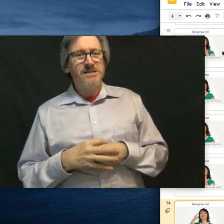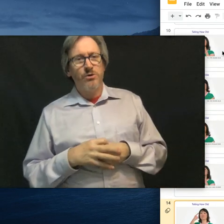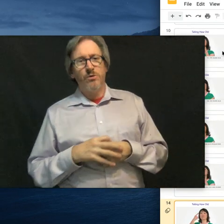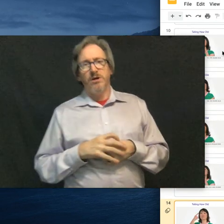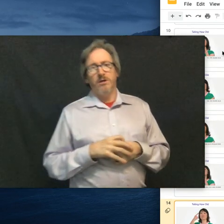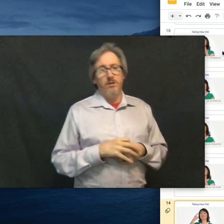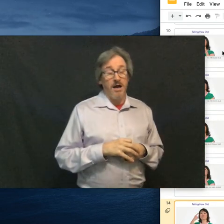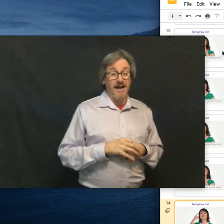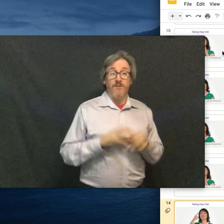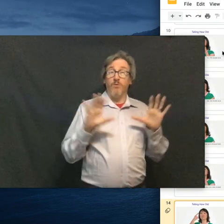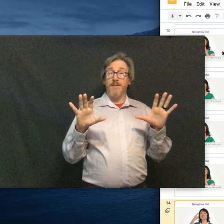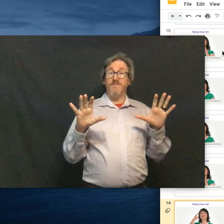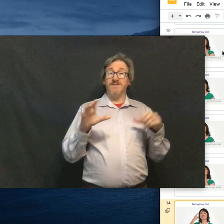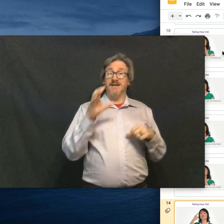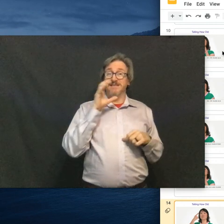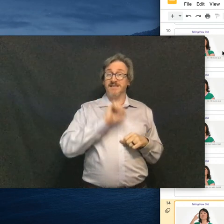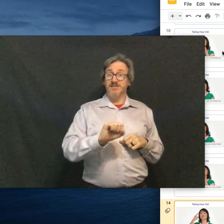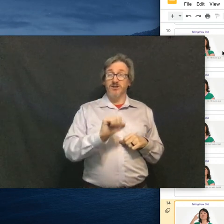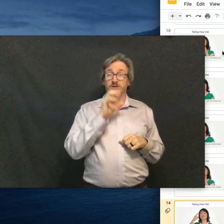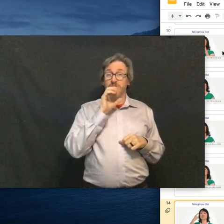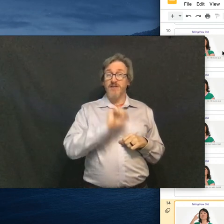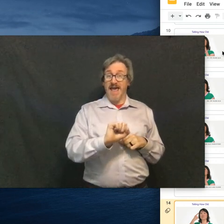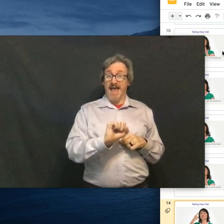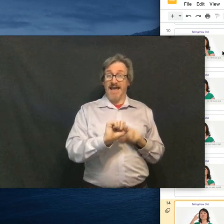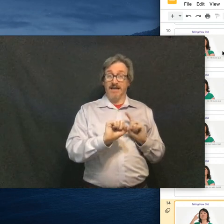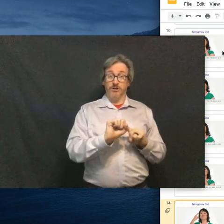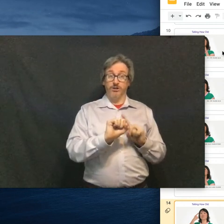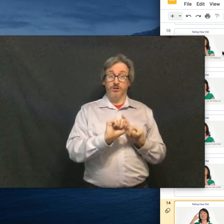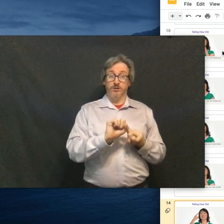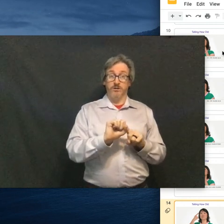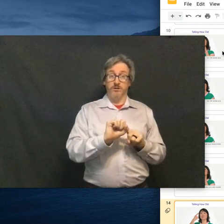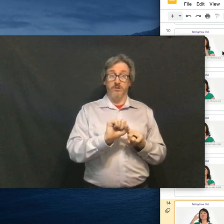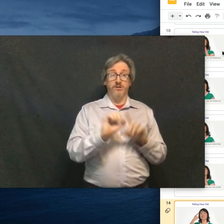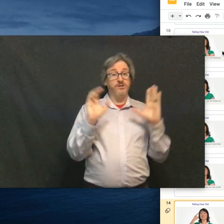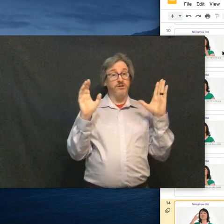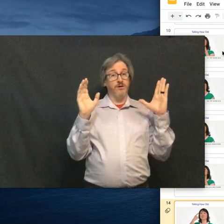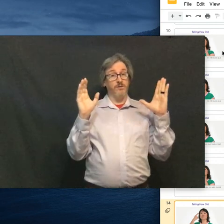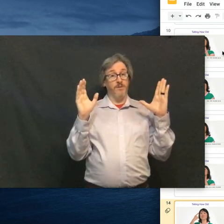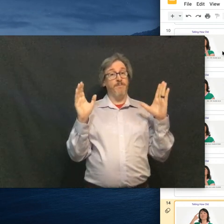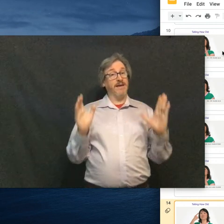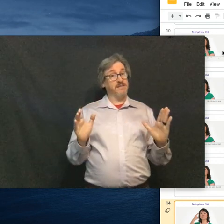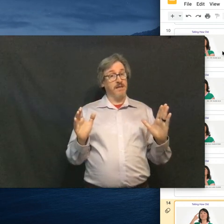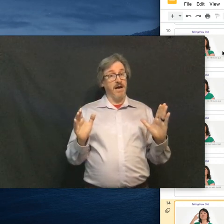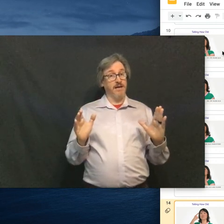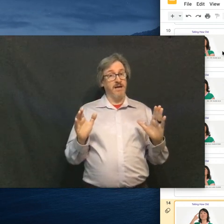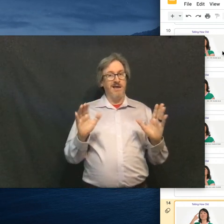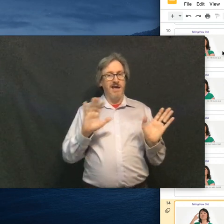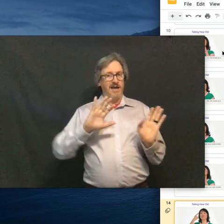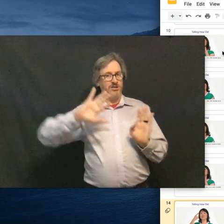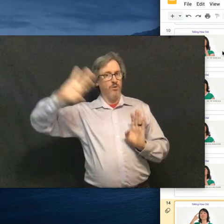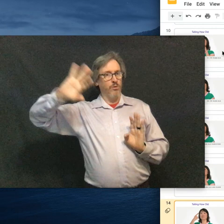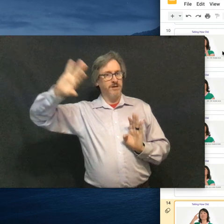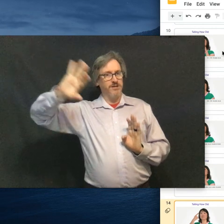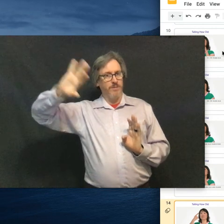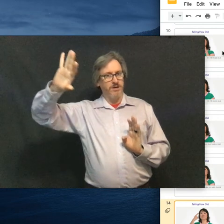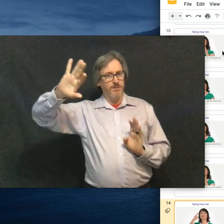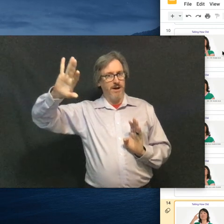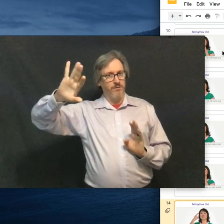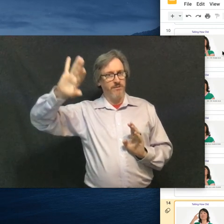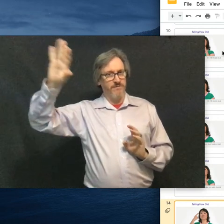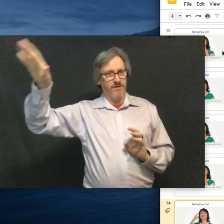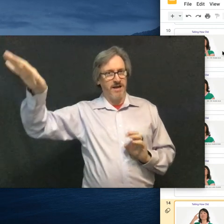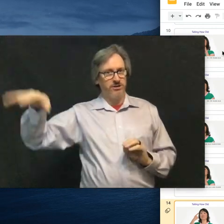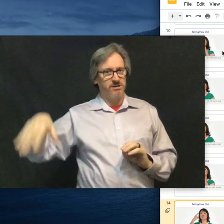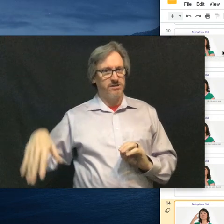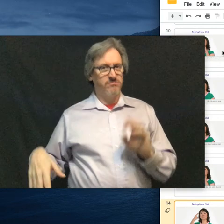So, again, what I'm emphasizing is learn the age. The baseline. And don't worry so much